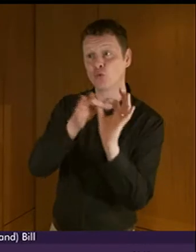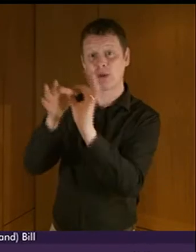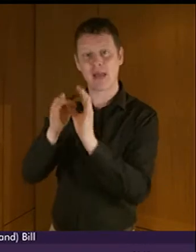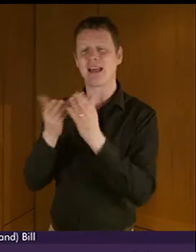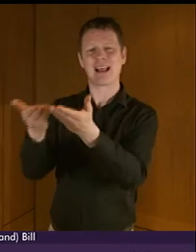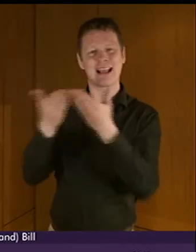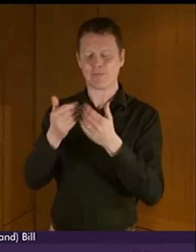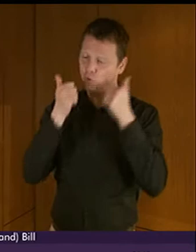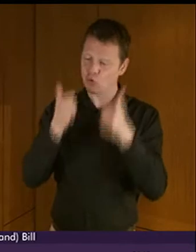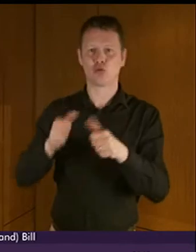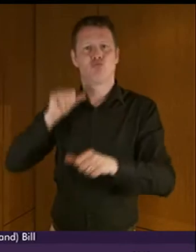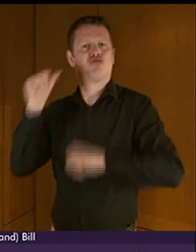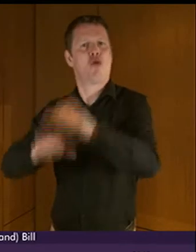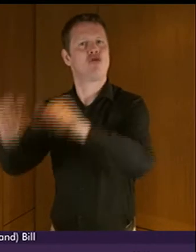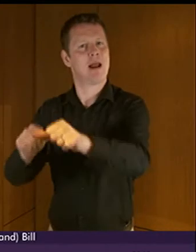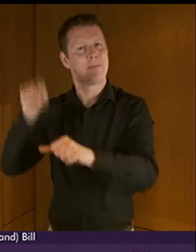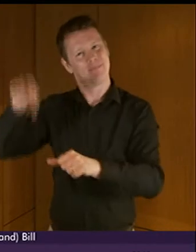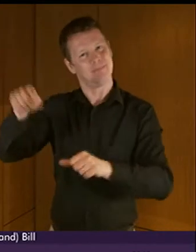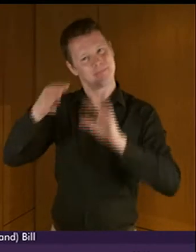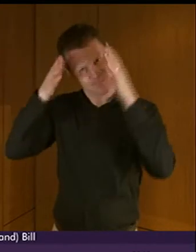programme of work around that